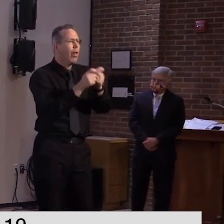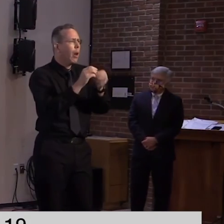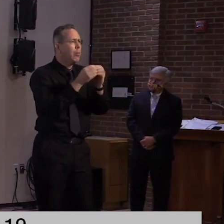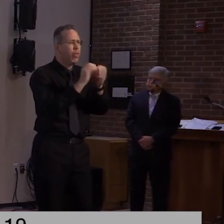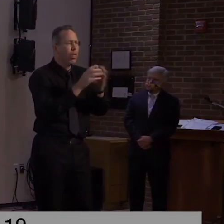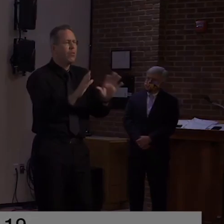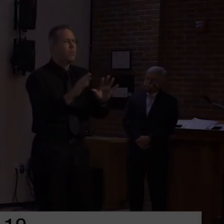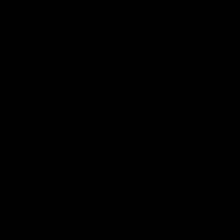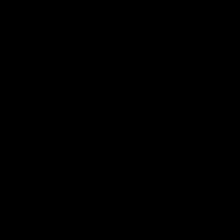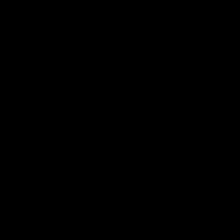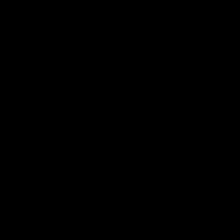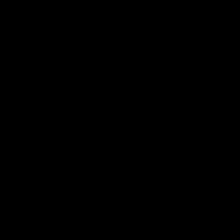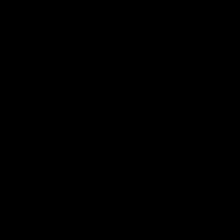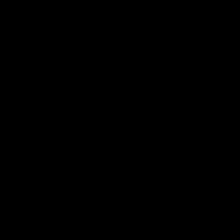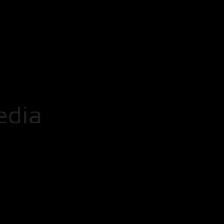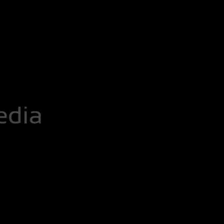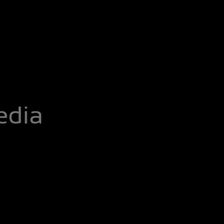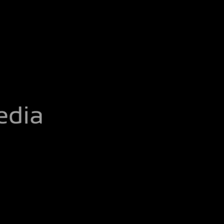thank you